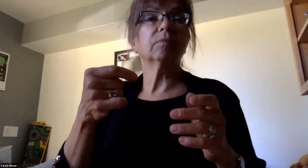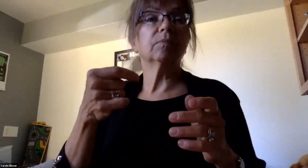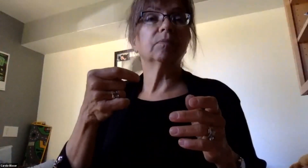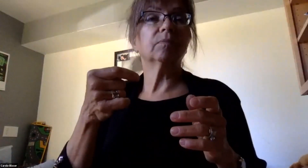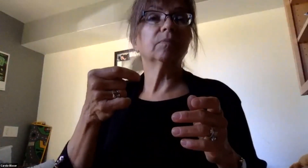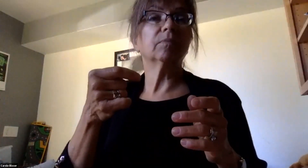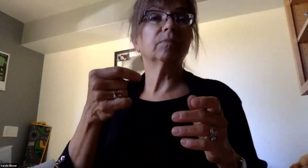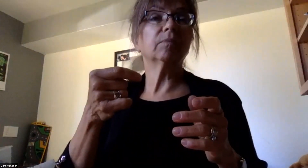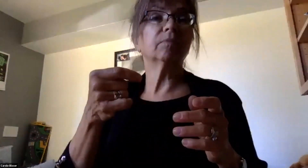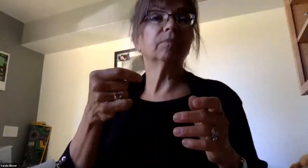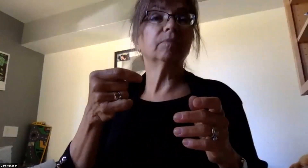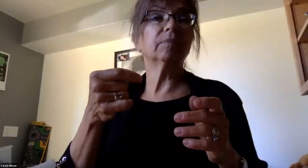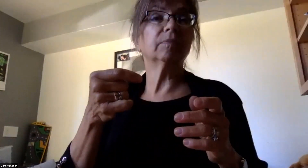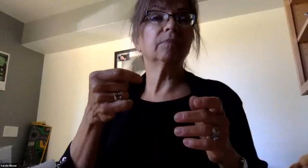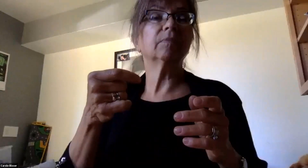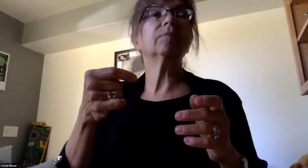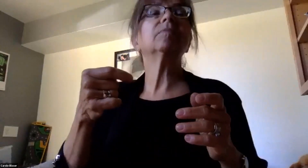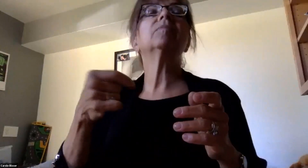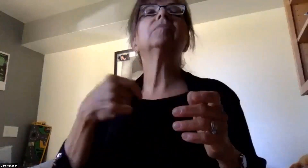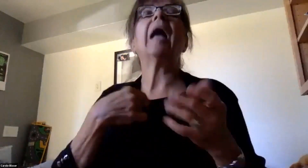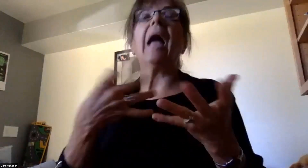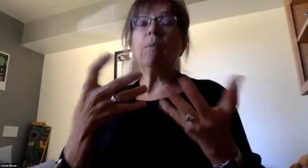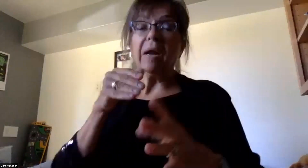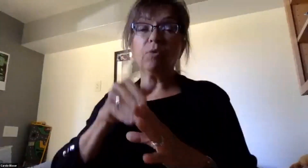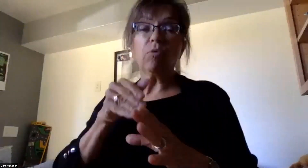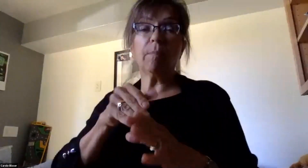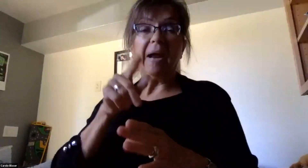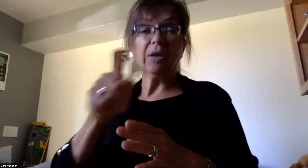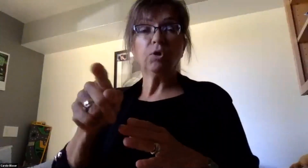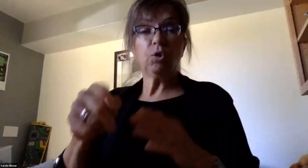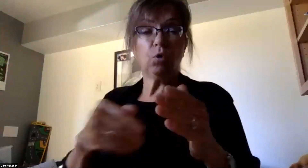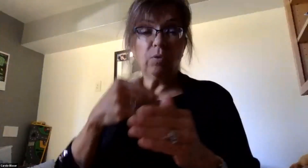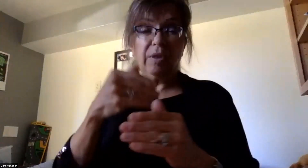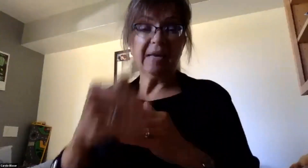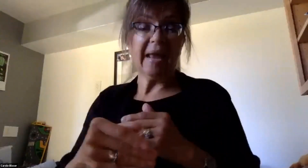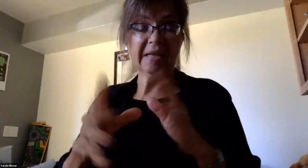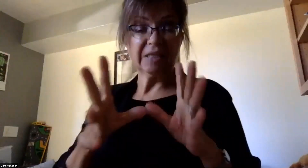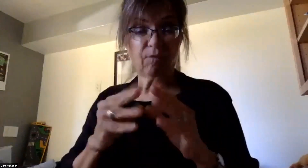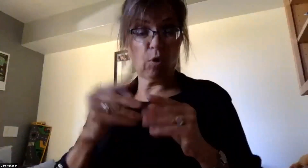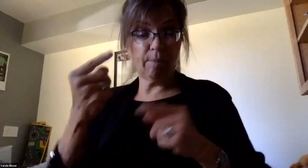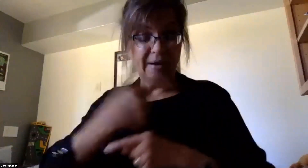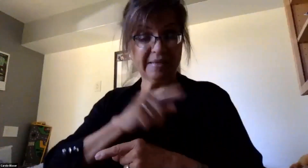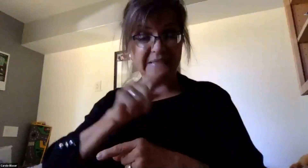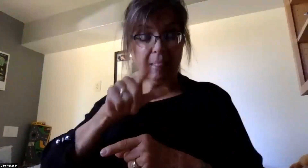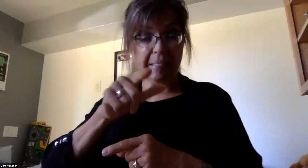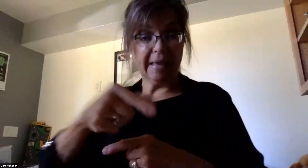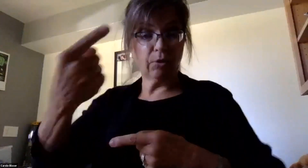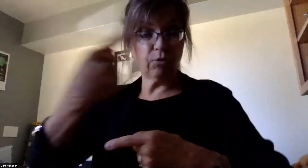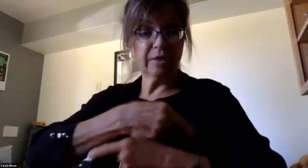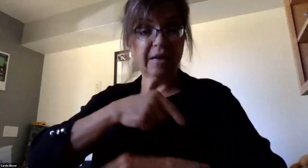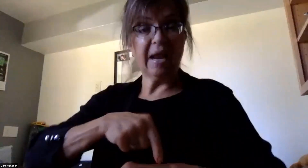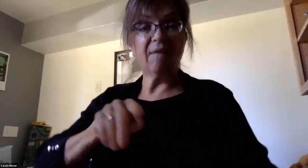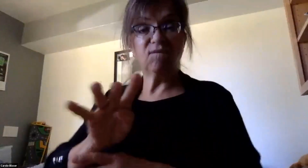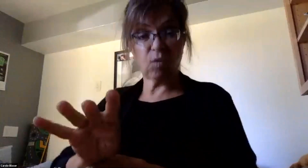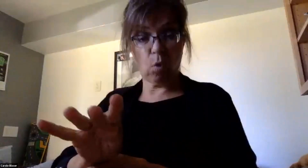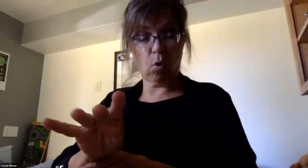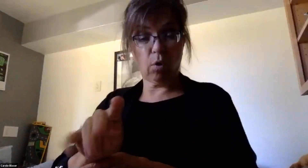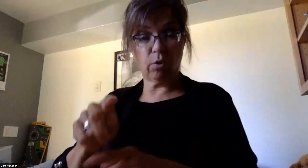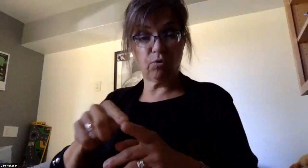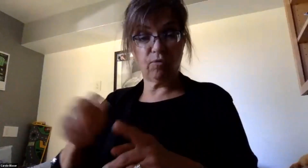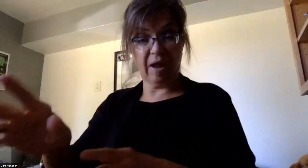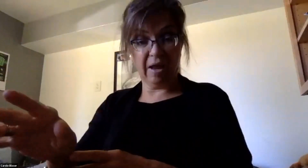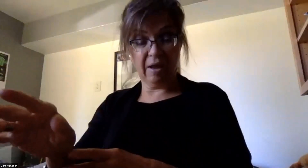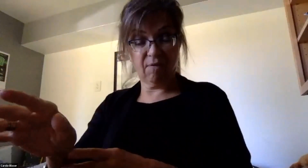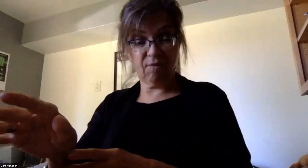is just a reminder that our upcoming forum dates are later today actually at 4 p.m. to 5 p.m.